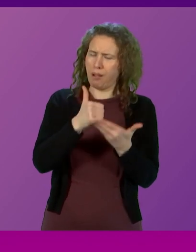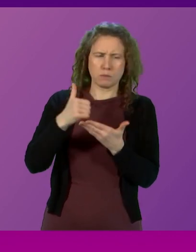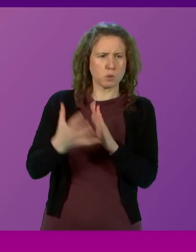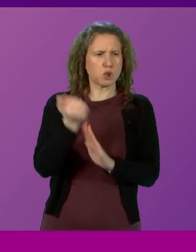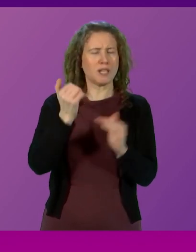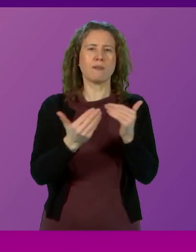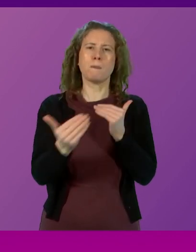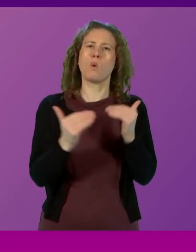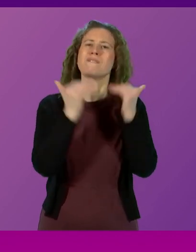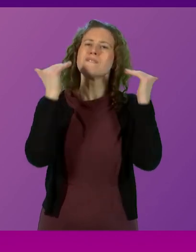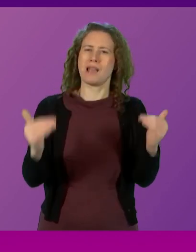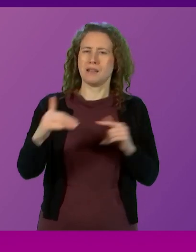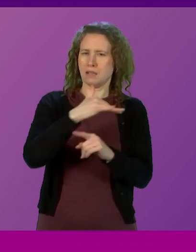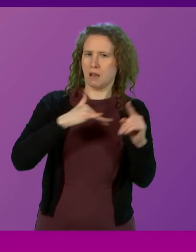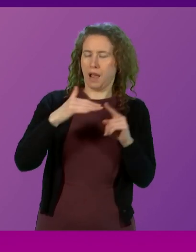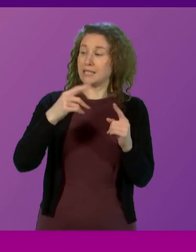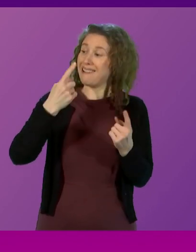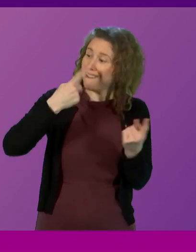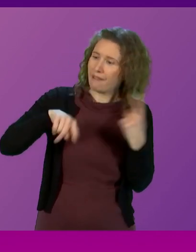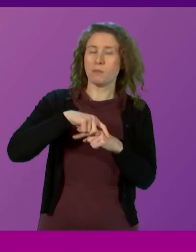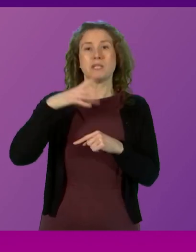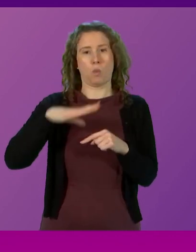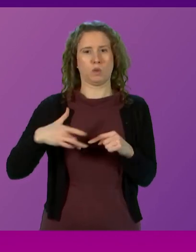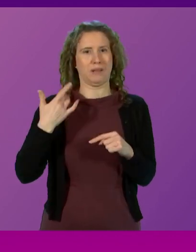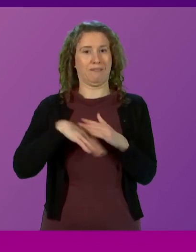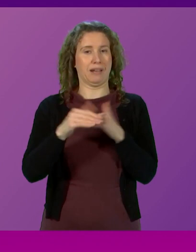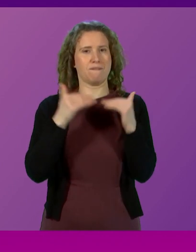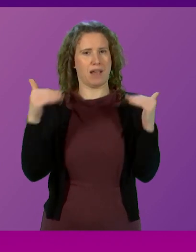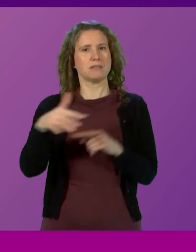fairer society in which we all want to live.